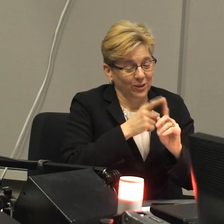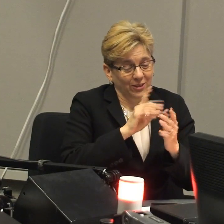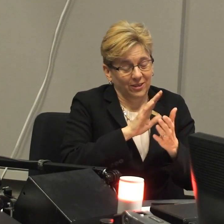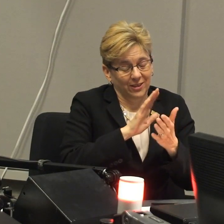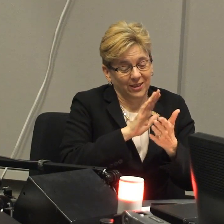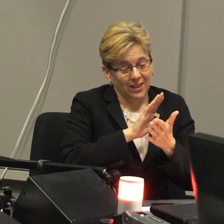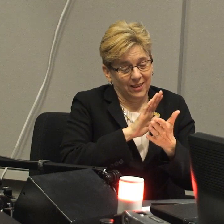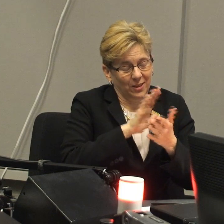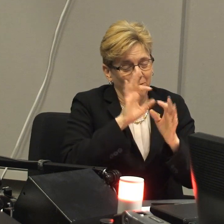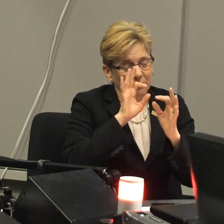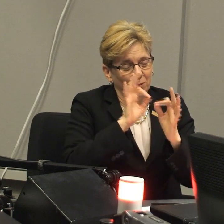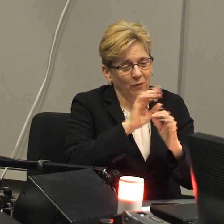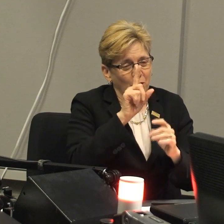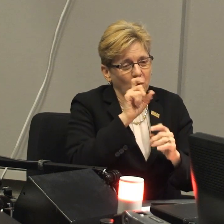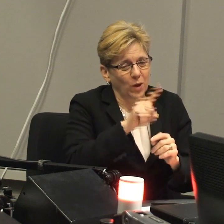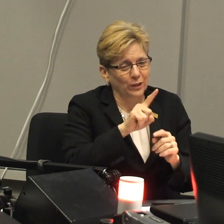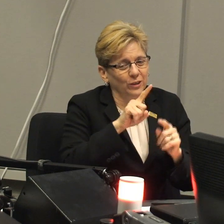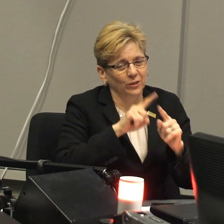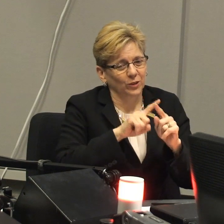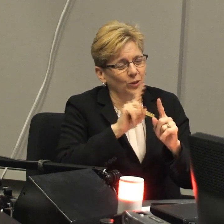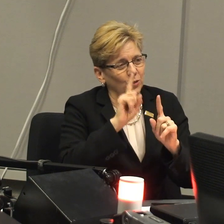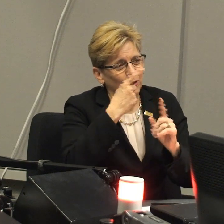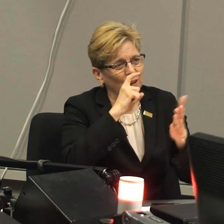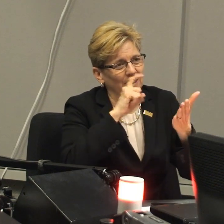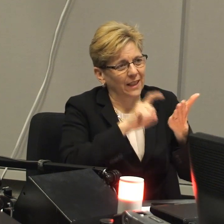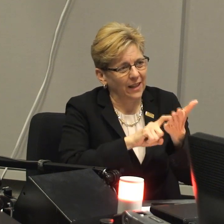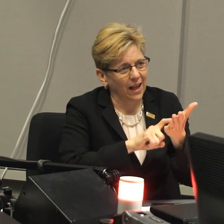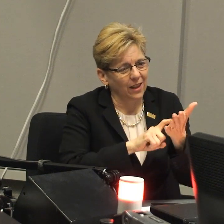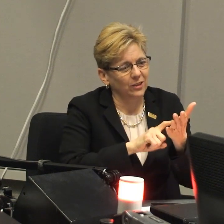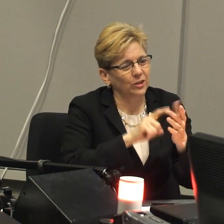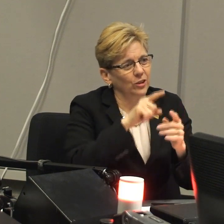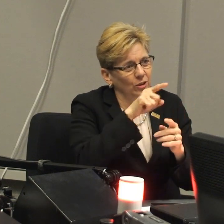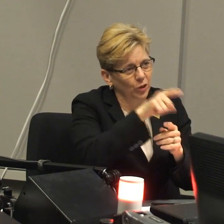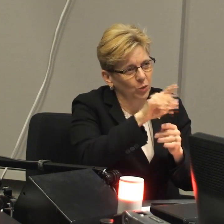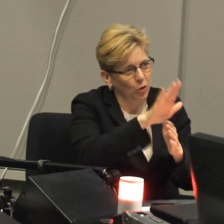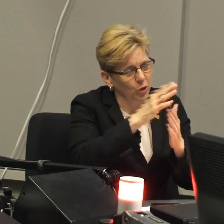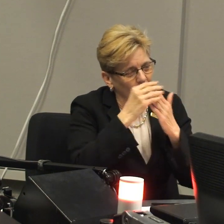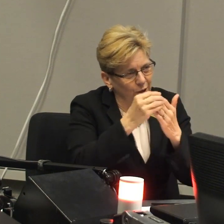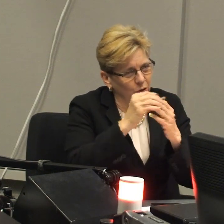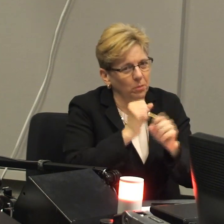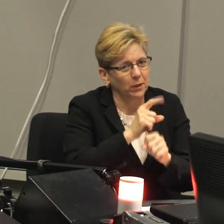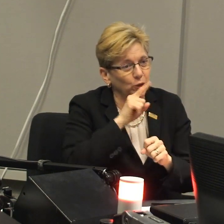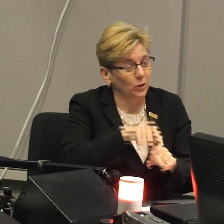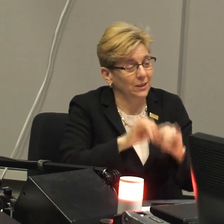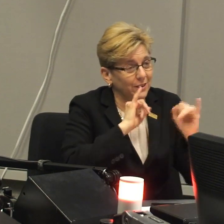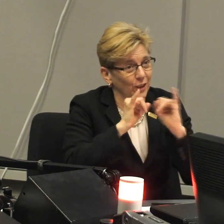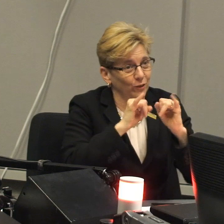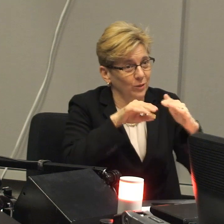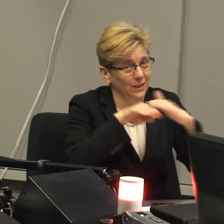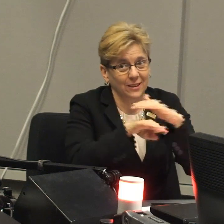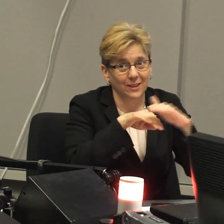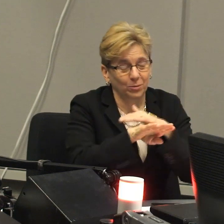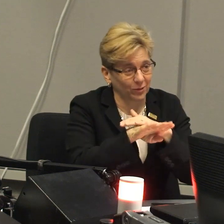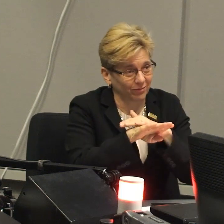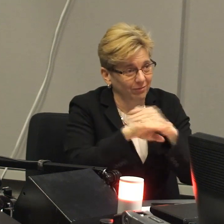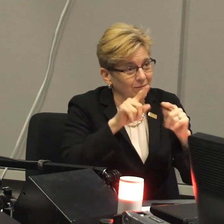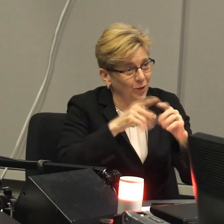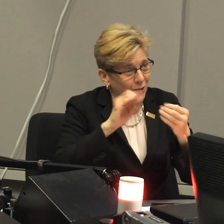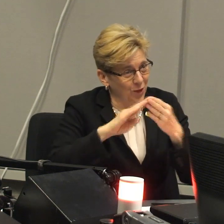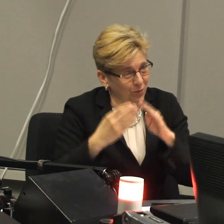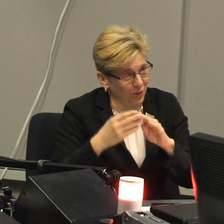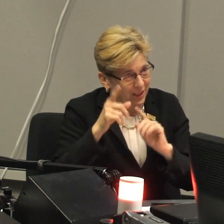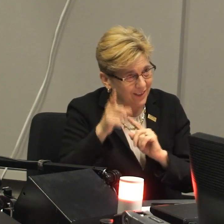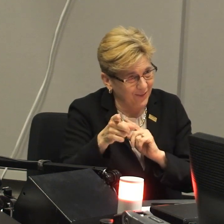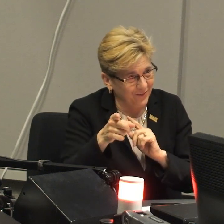Well, if I may first begin with, that's a perfect question, actually, as we recognize you and your leadership making